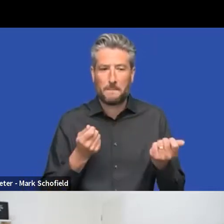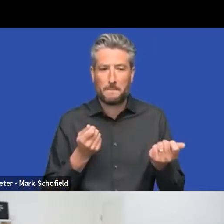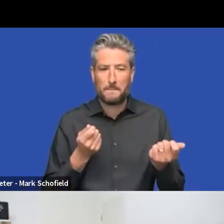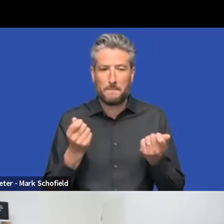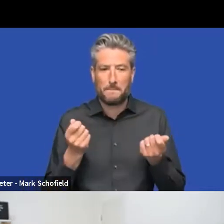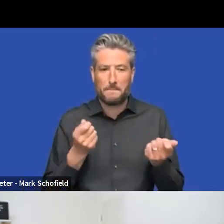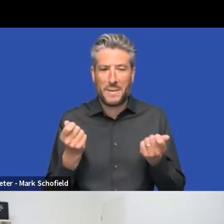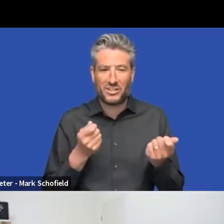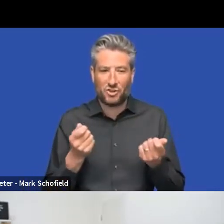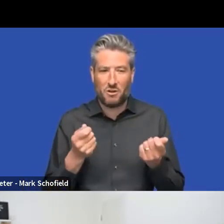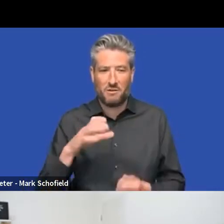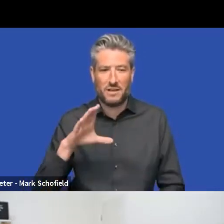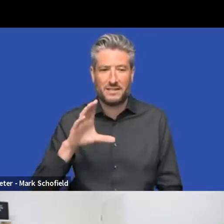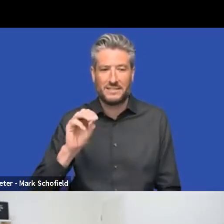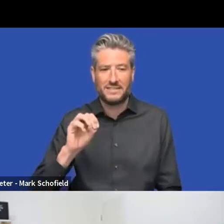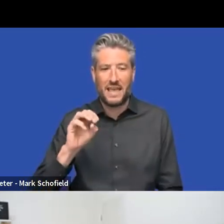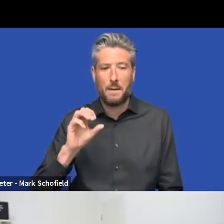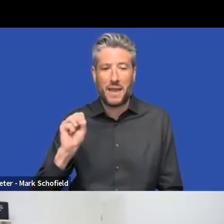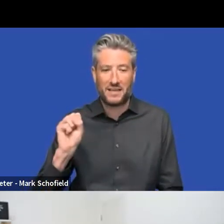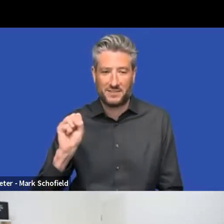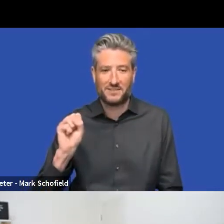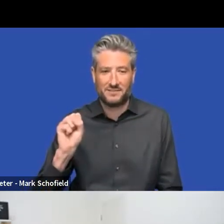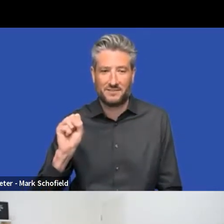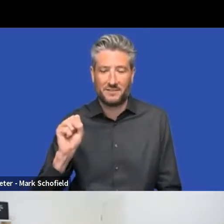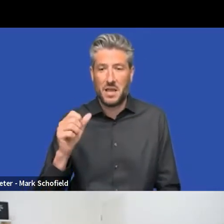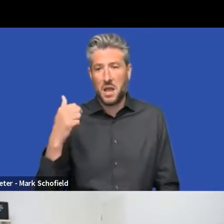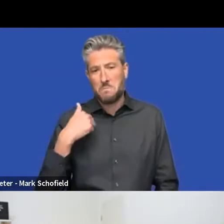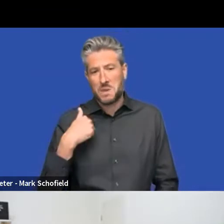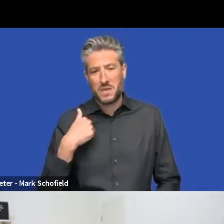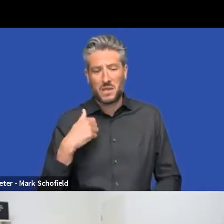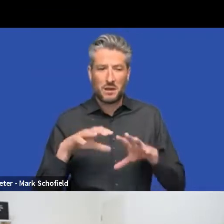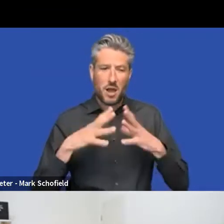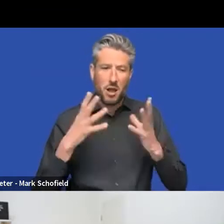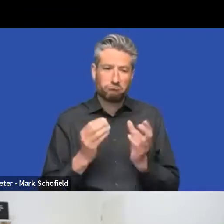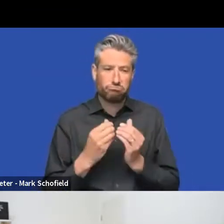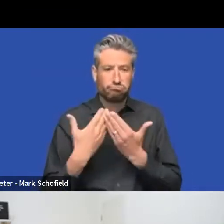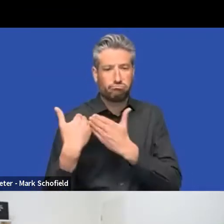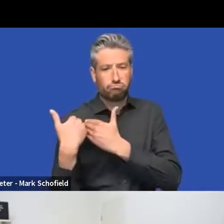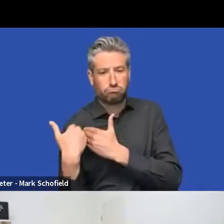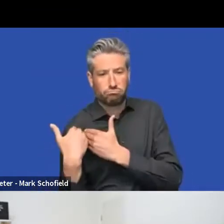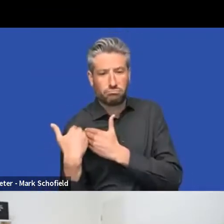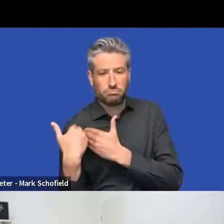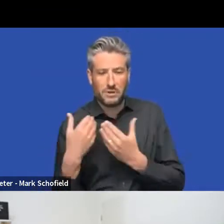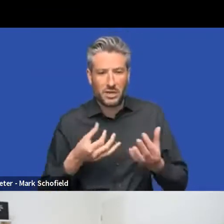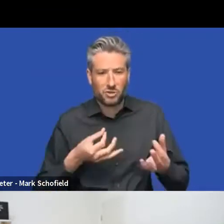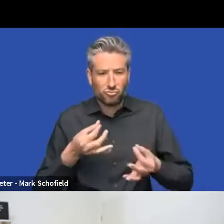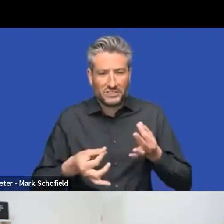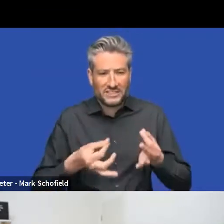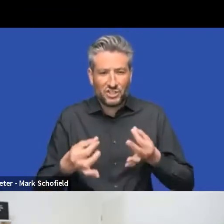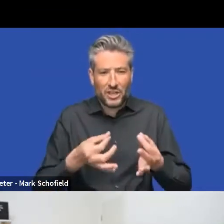overall strategic responsibility for the open source project that is Umbraco CMS.